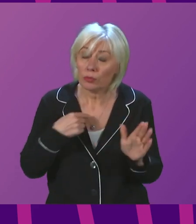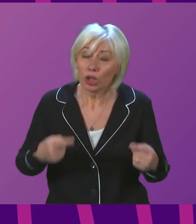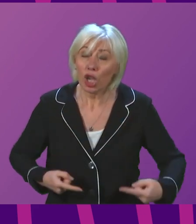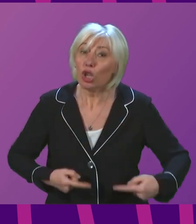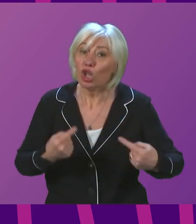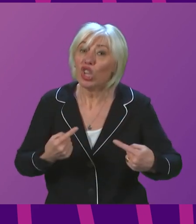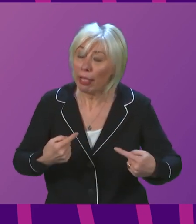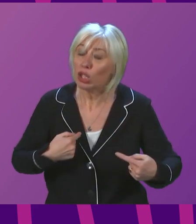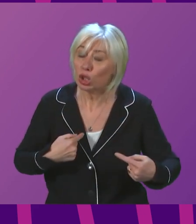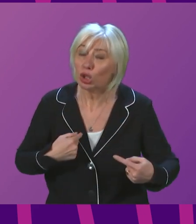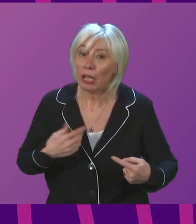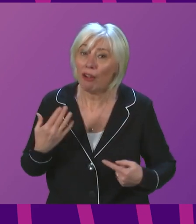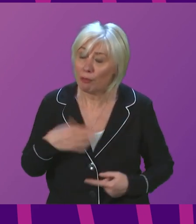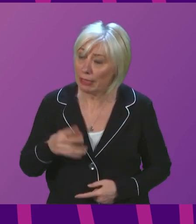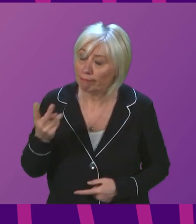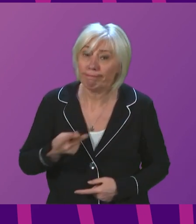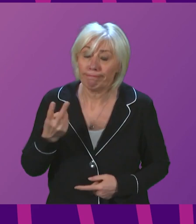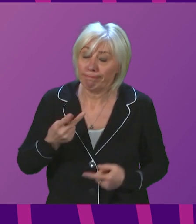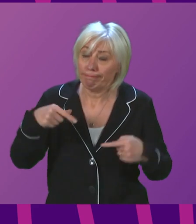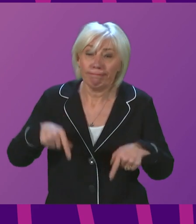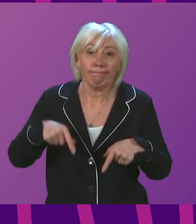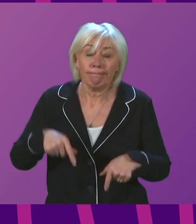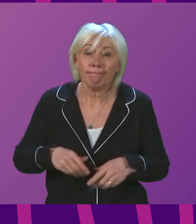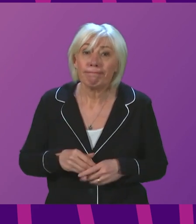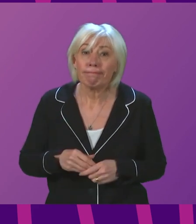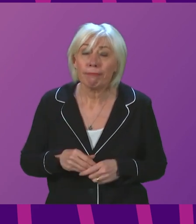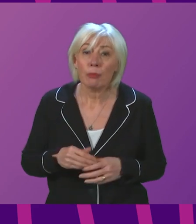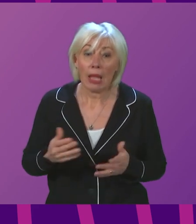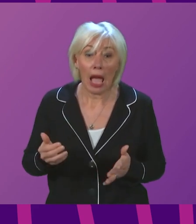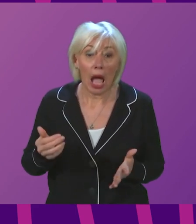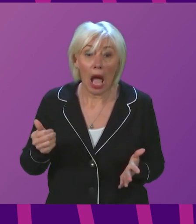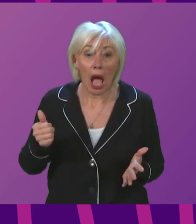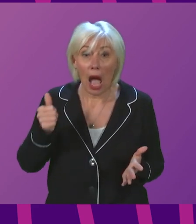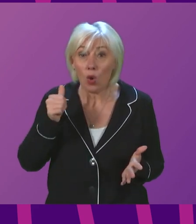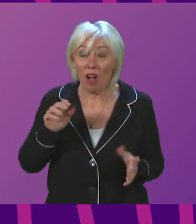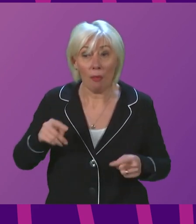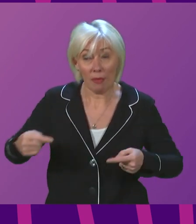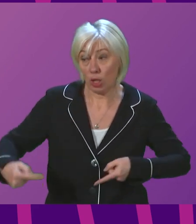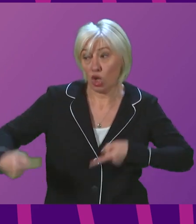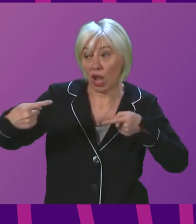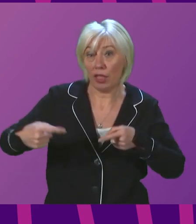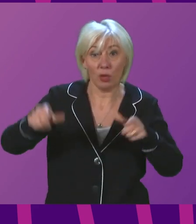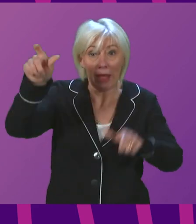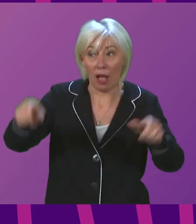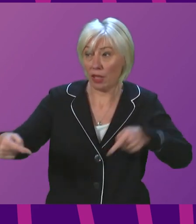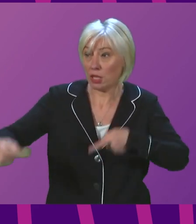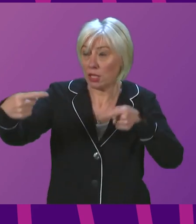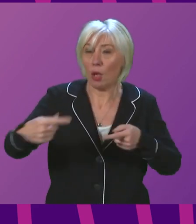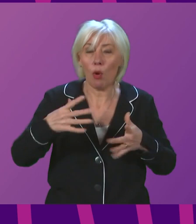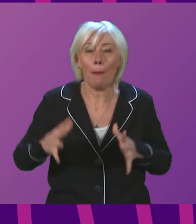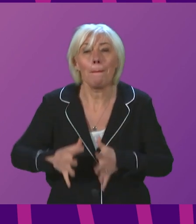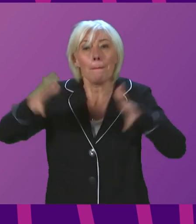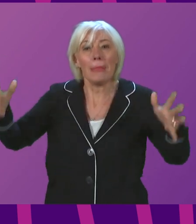articulated on occasion in the chamber, not least when I have been, understandably, challenged by others to have more mass